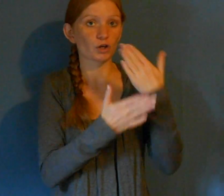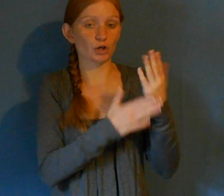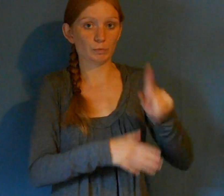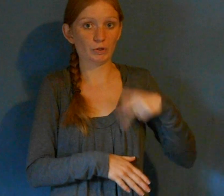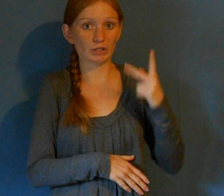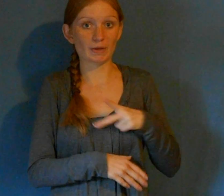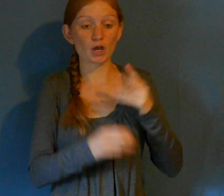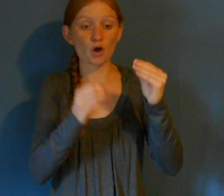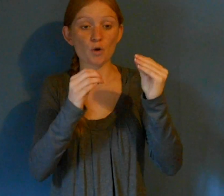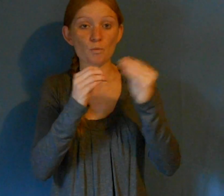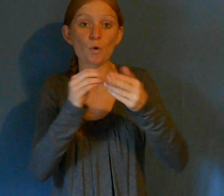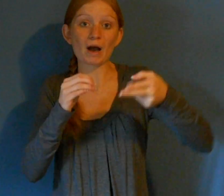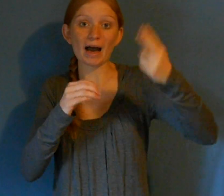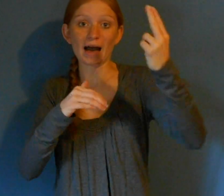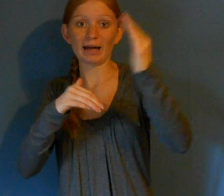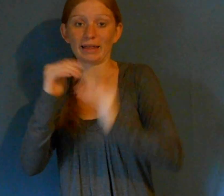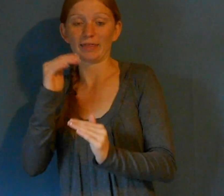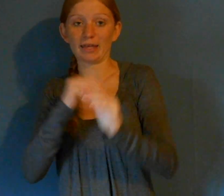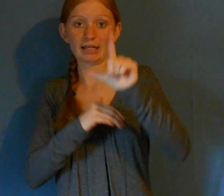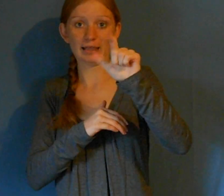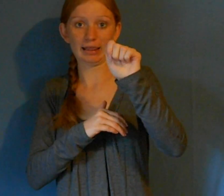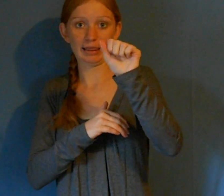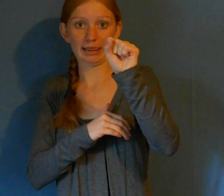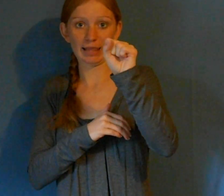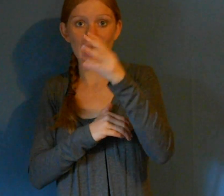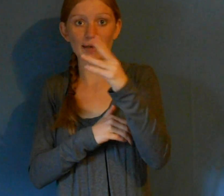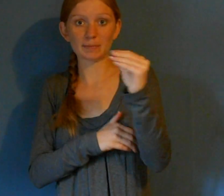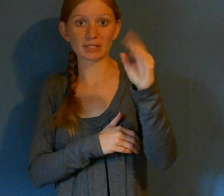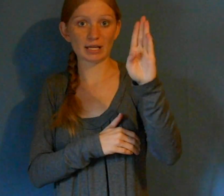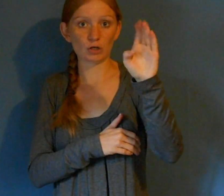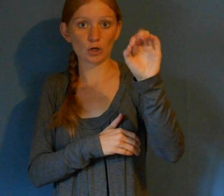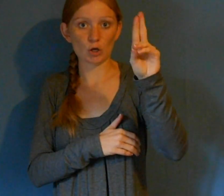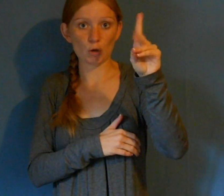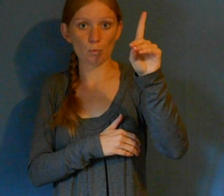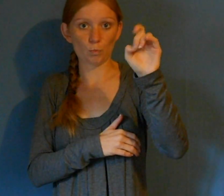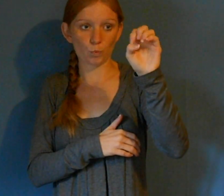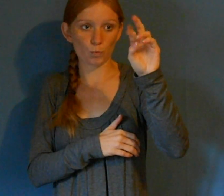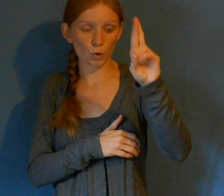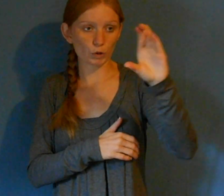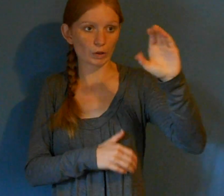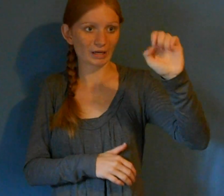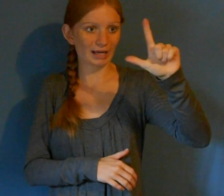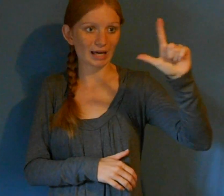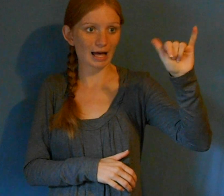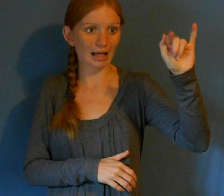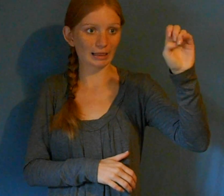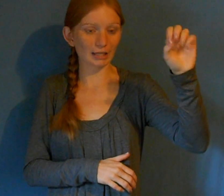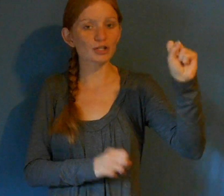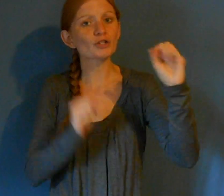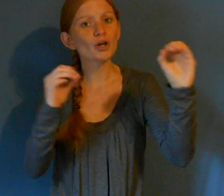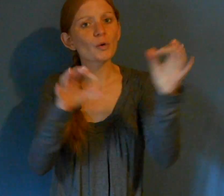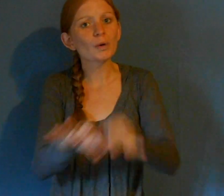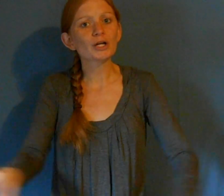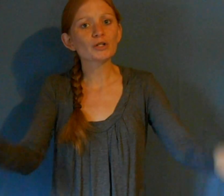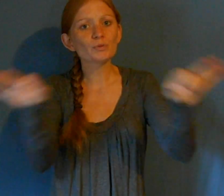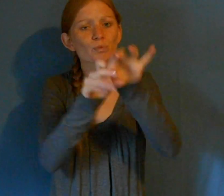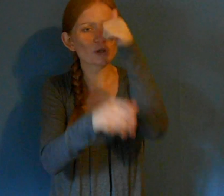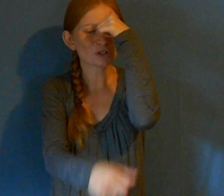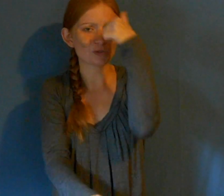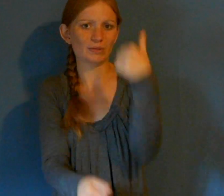definitely to remember that not to punish the dogs. It's not the dog's fault for any bad rap they get. And so, by those of us looking